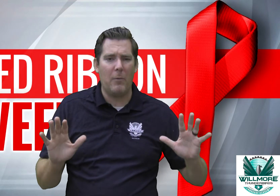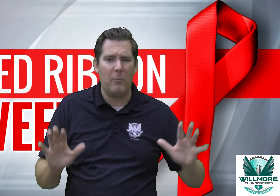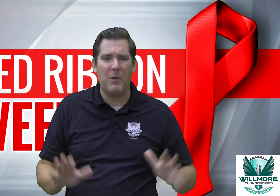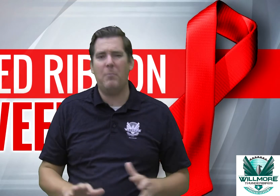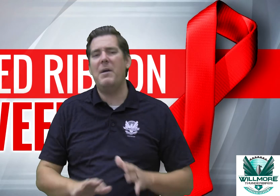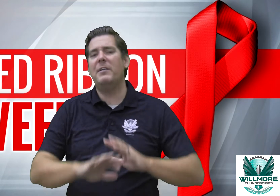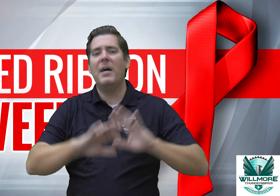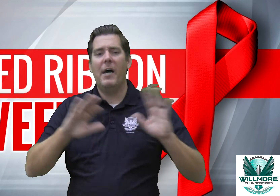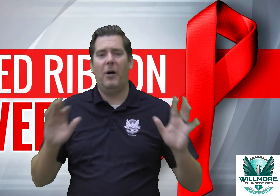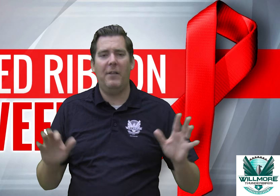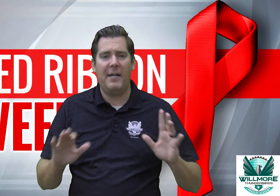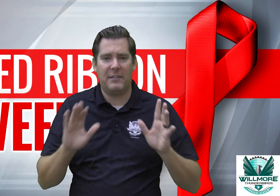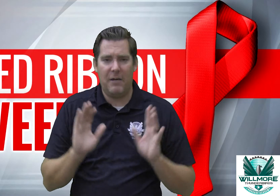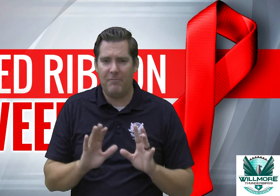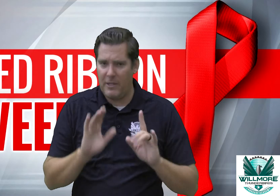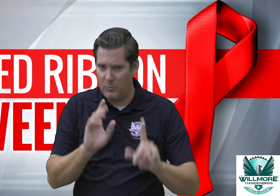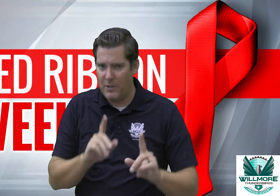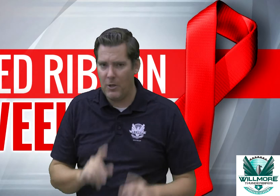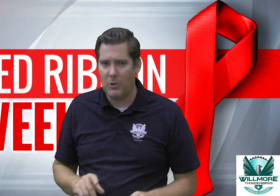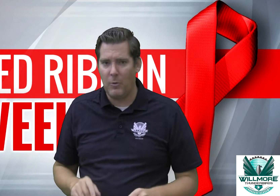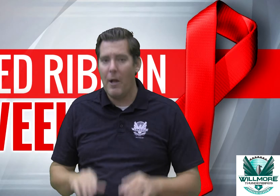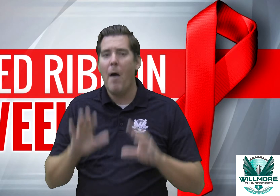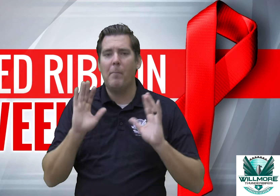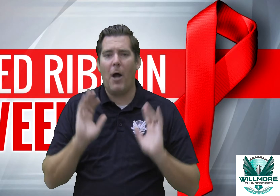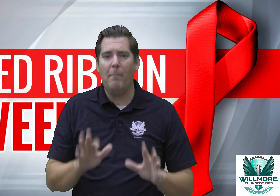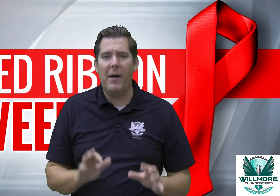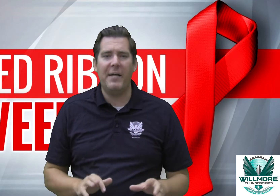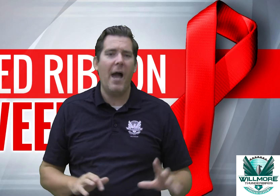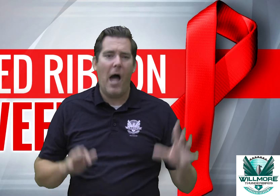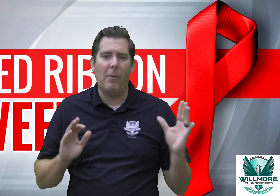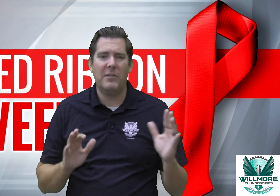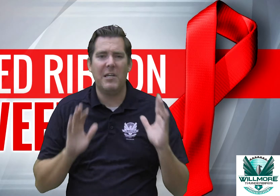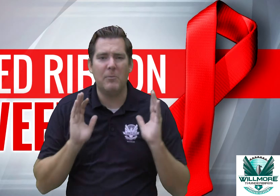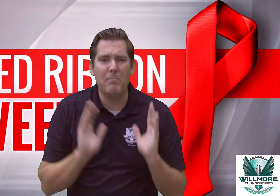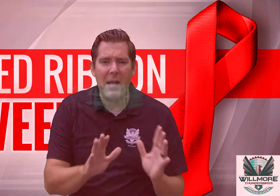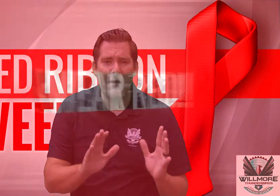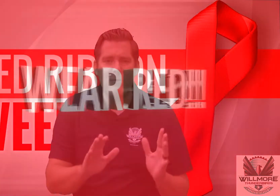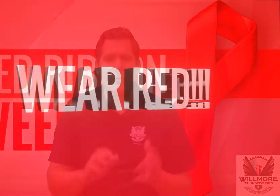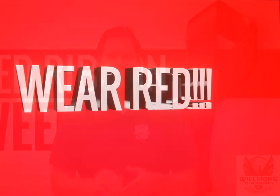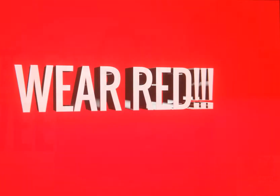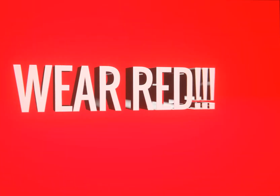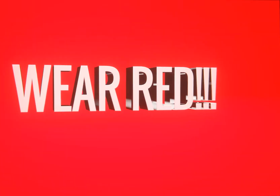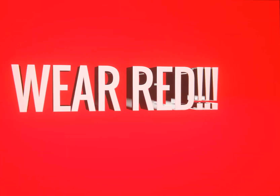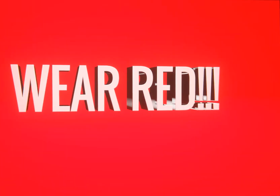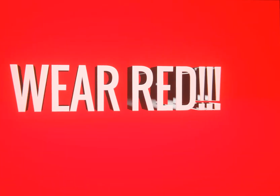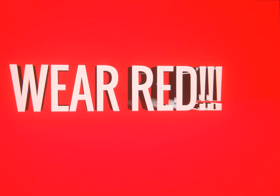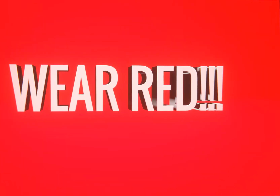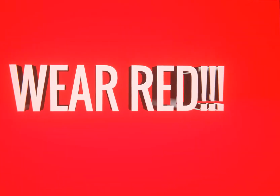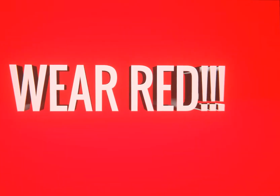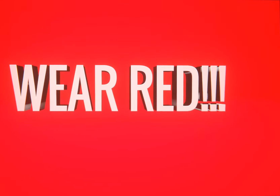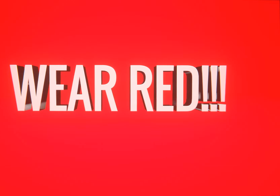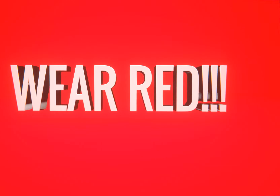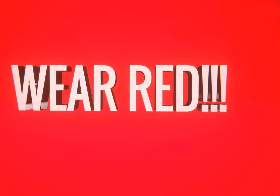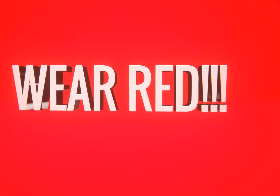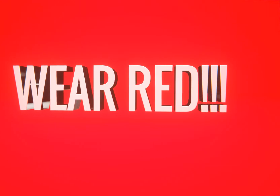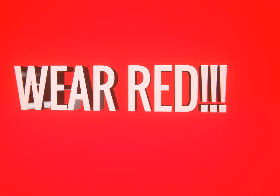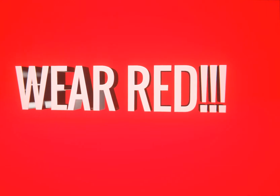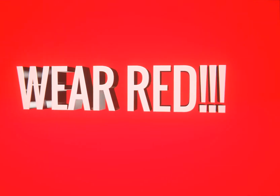ribbon we mean and all that stuff next week don't you worry but on Monday I want to see as many of you as possible wearing red okay